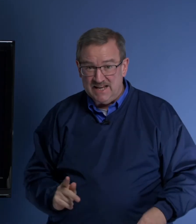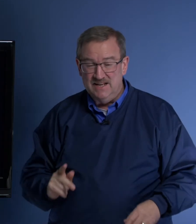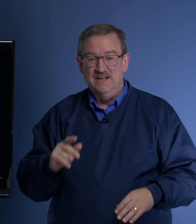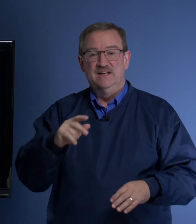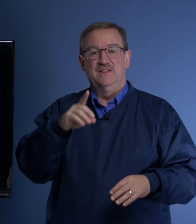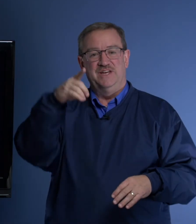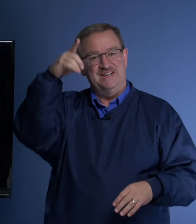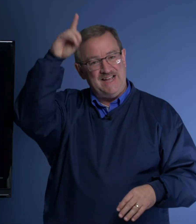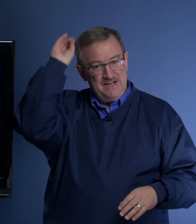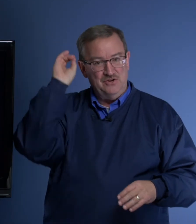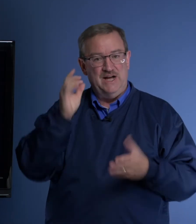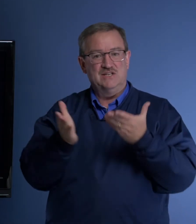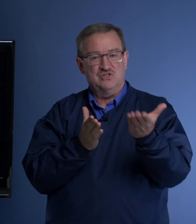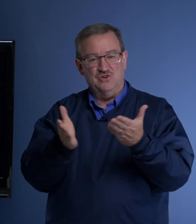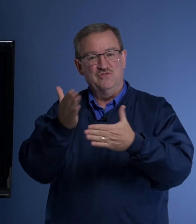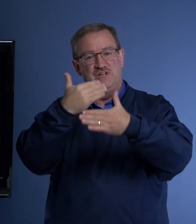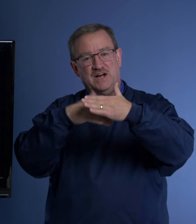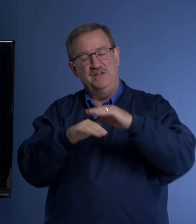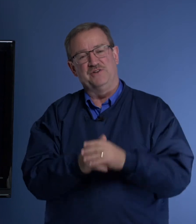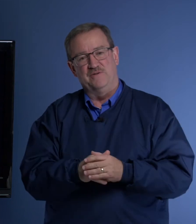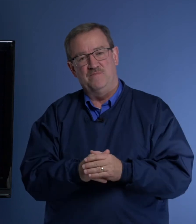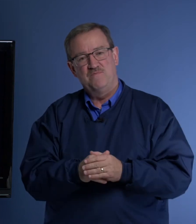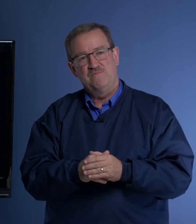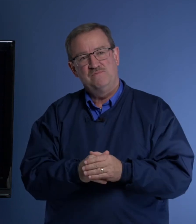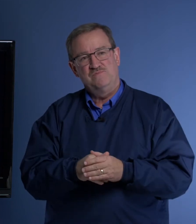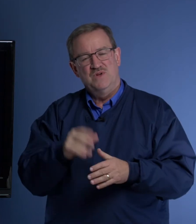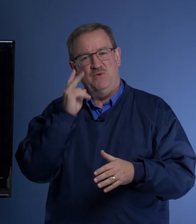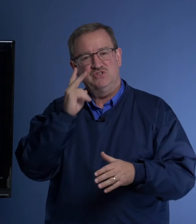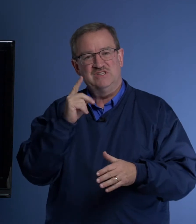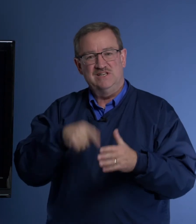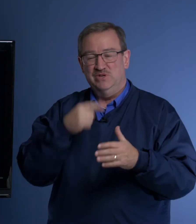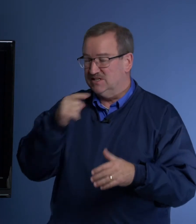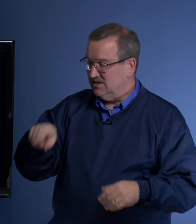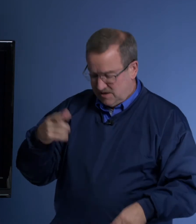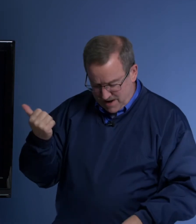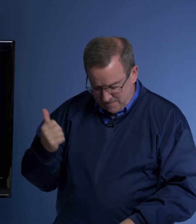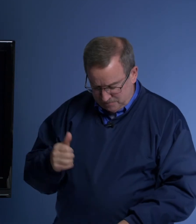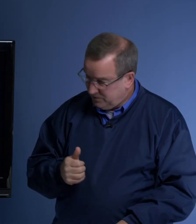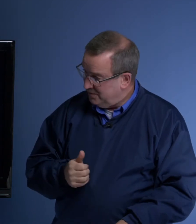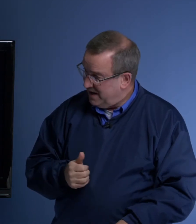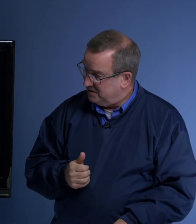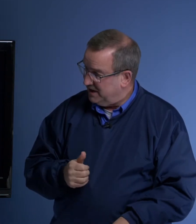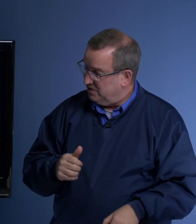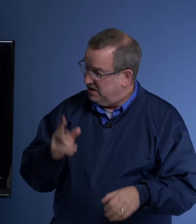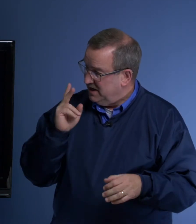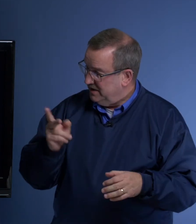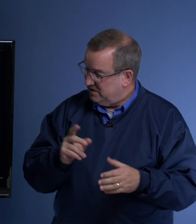that Daniel has served under. I want you to see what it says about Daniel. In this,